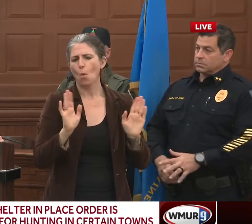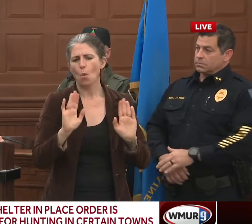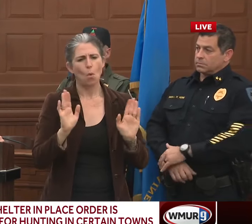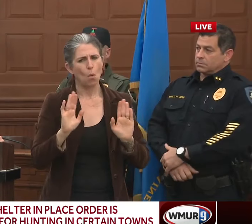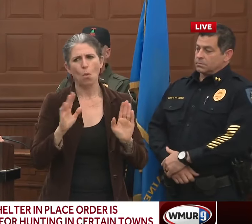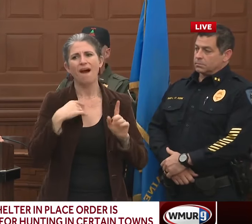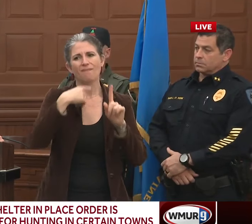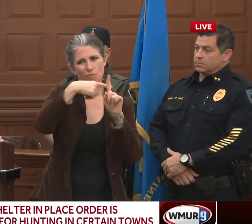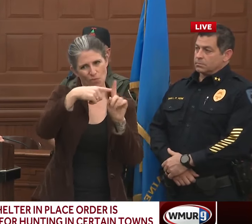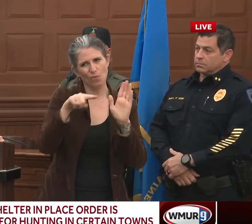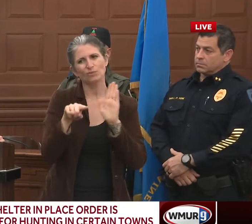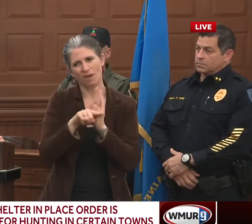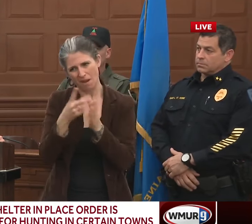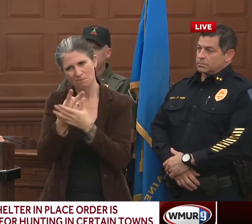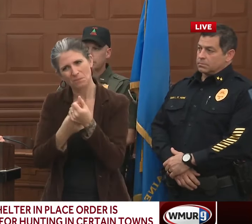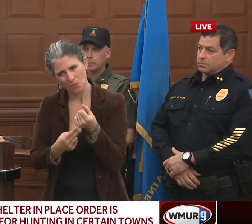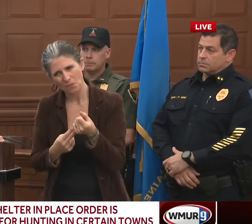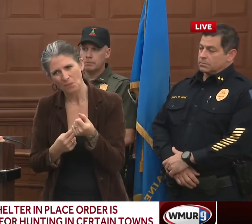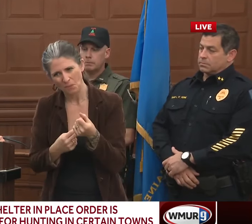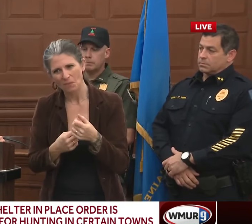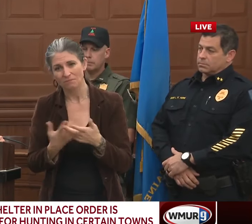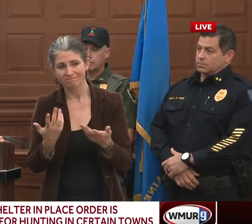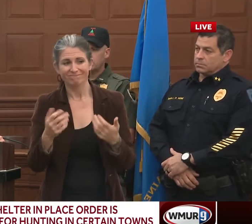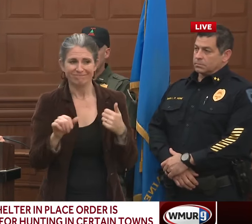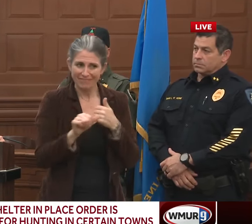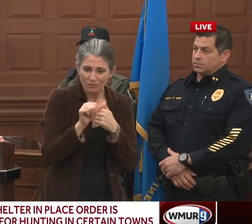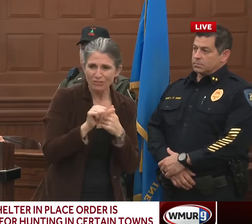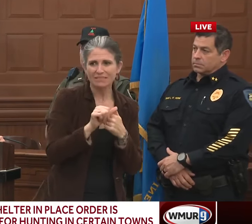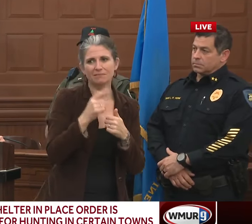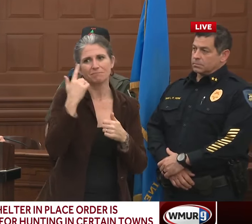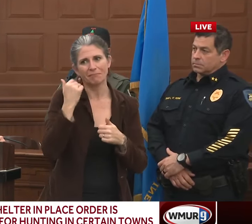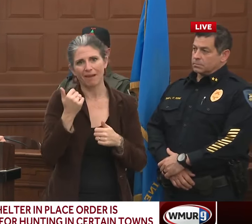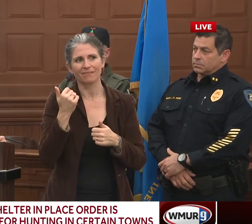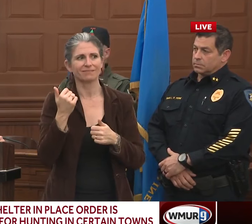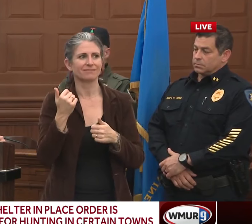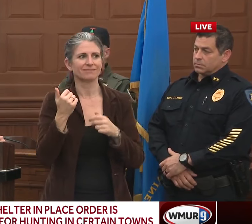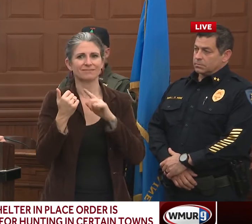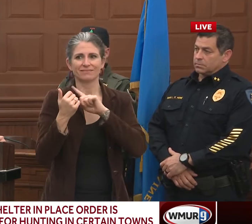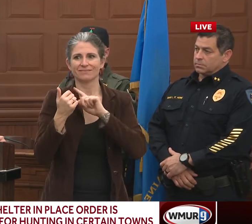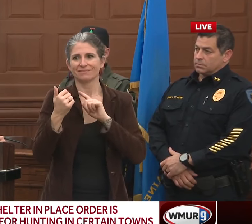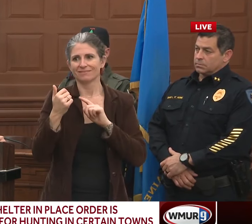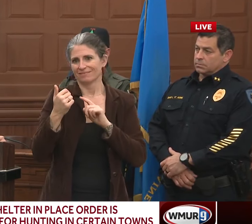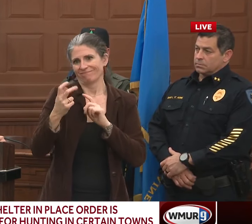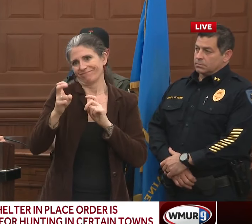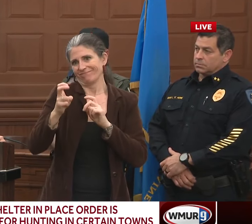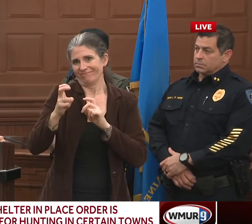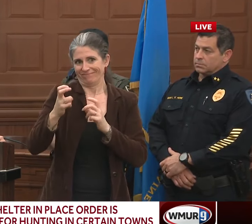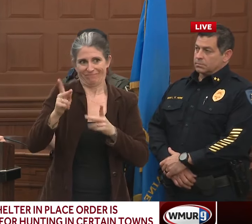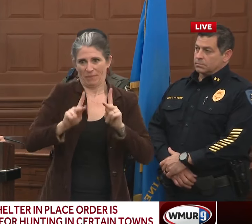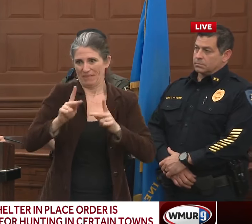appreciate all the input from everybody about what does that mean and how it's impacted me as a person, right? So I appreciate that.